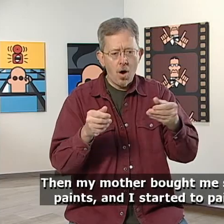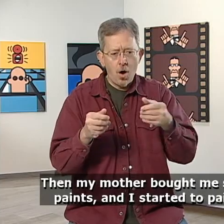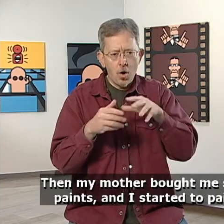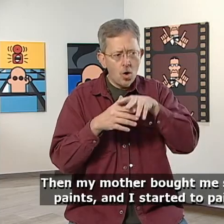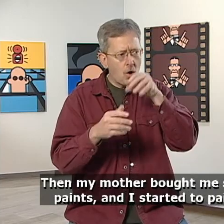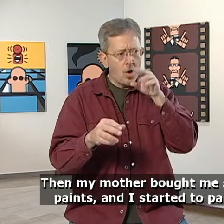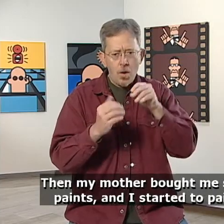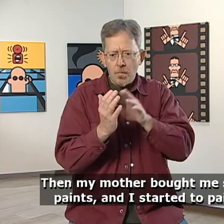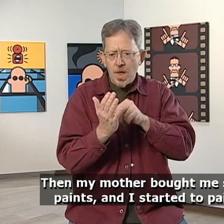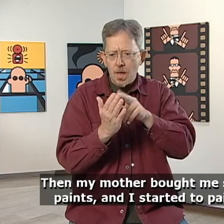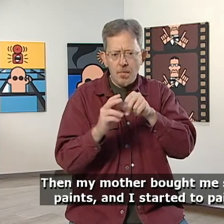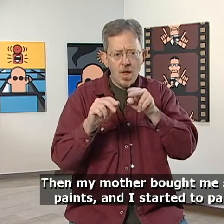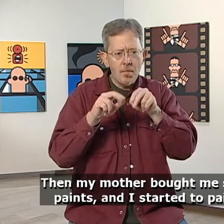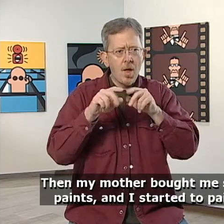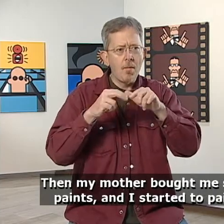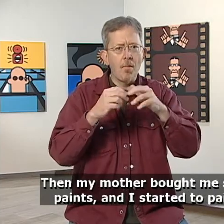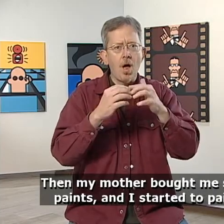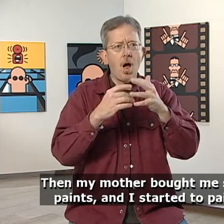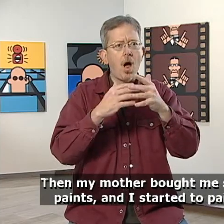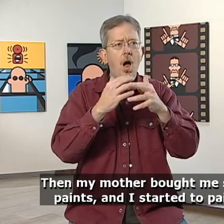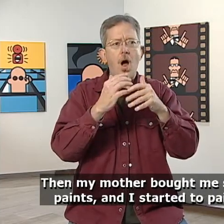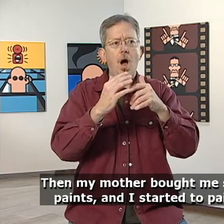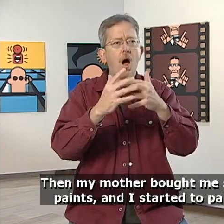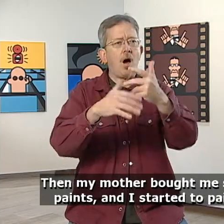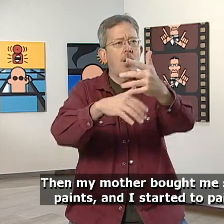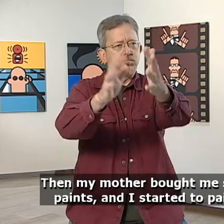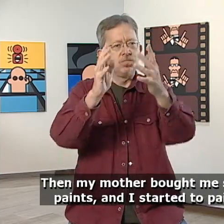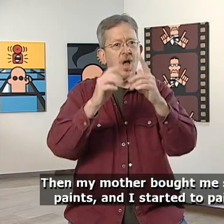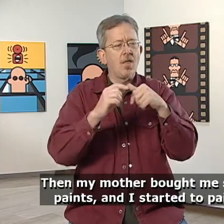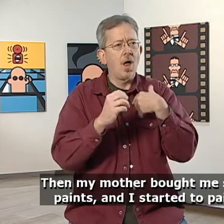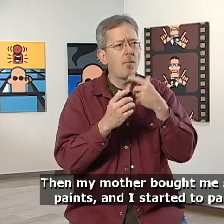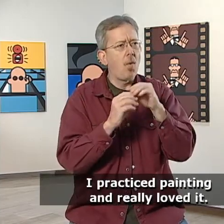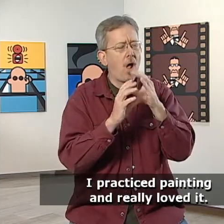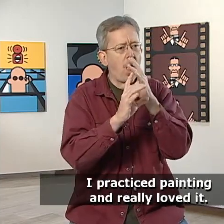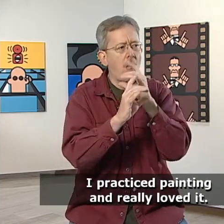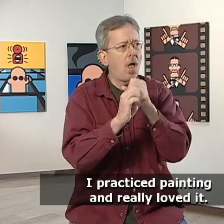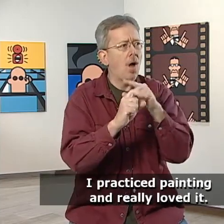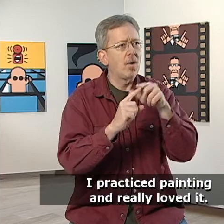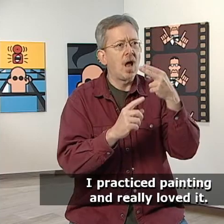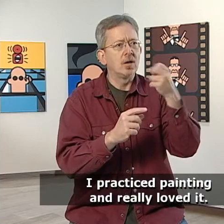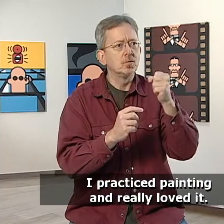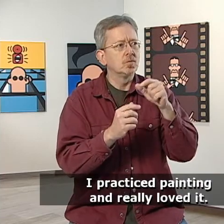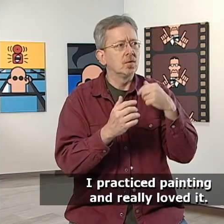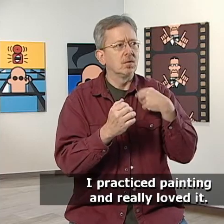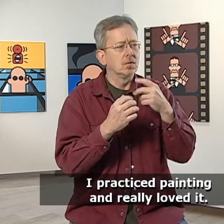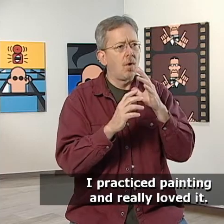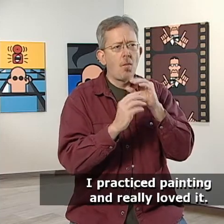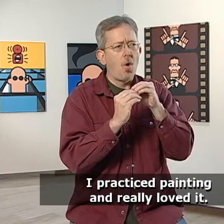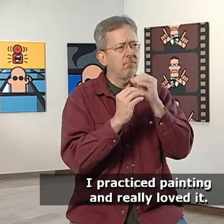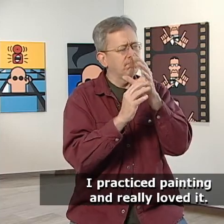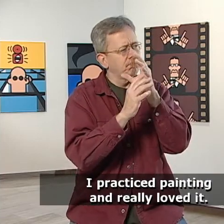Then my mother bought me some paints and I started to paint. I practiced painting and really loved it.